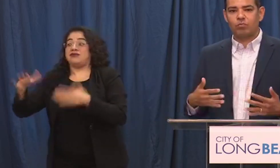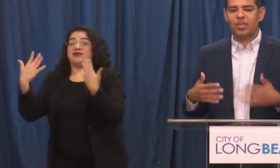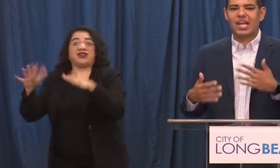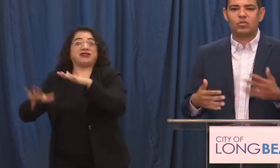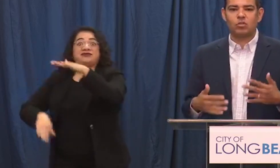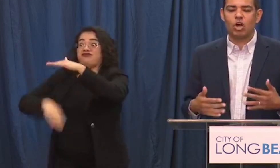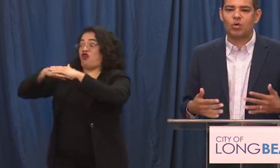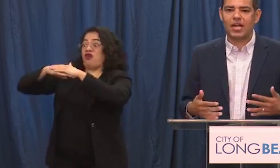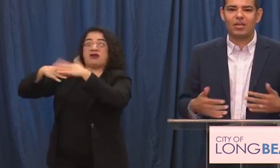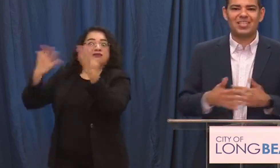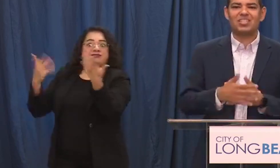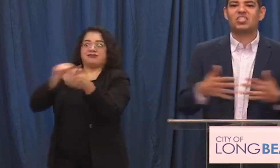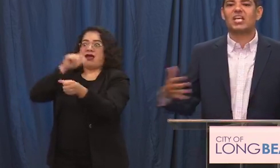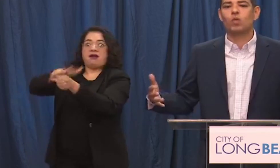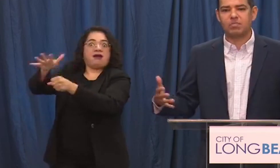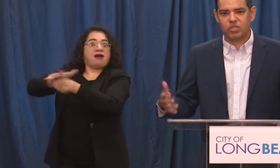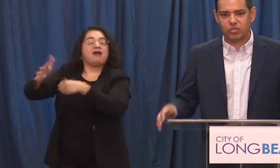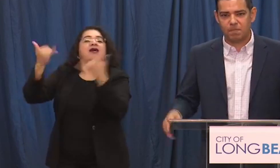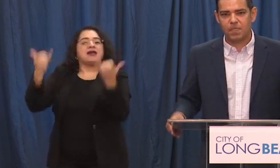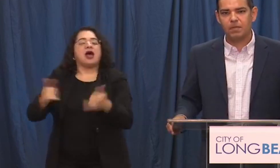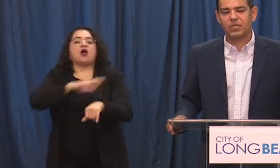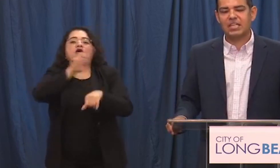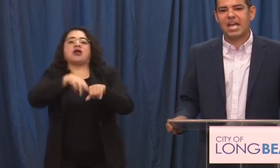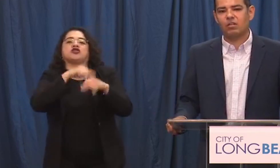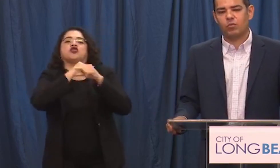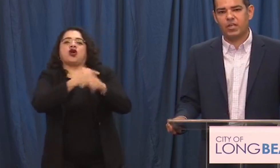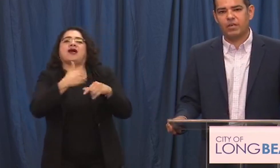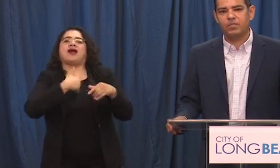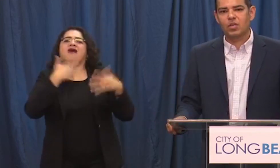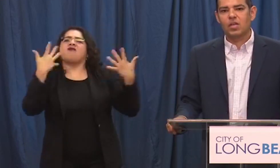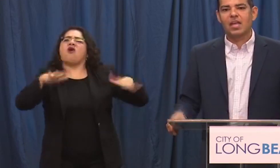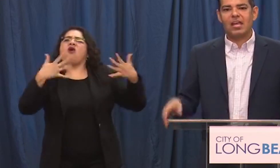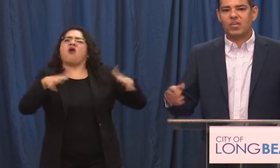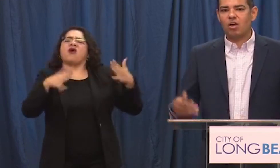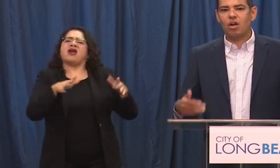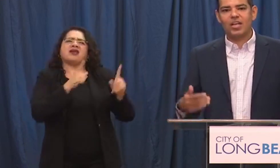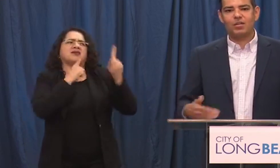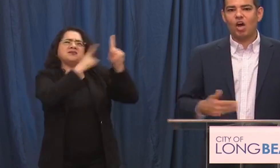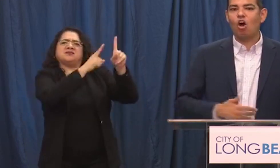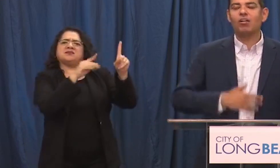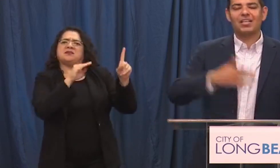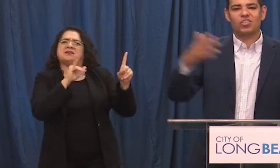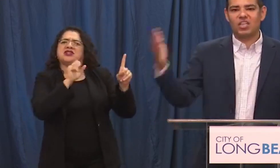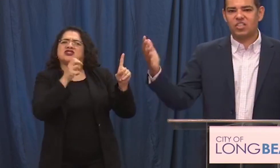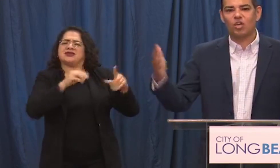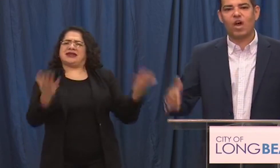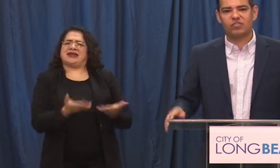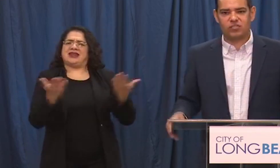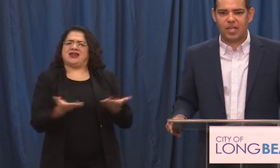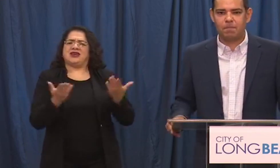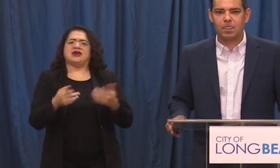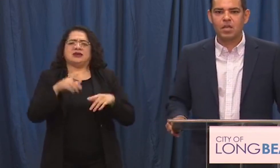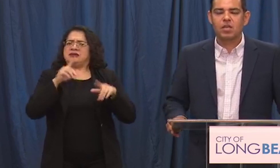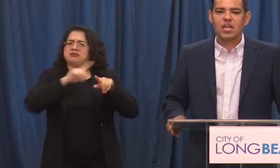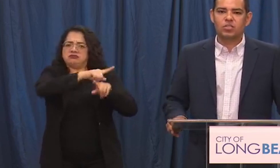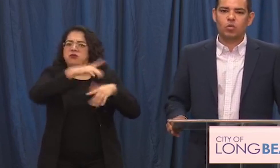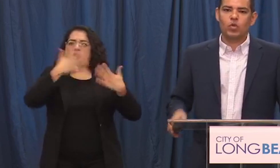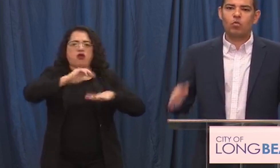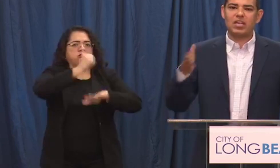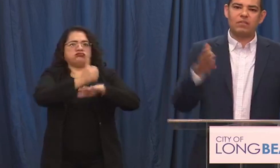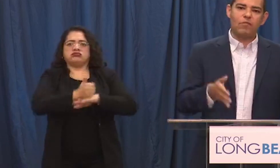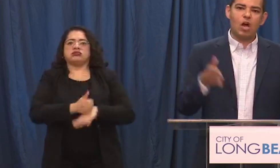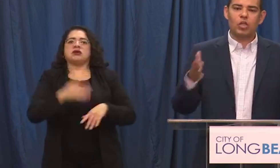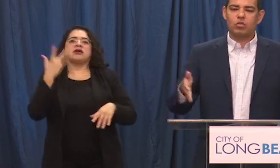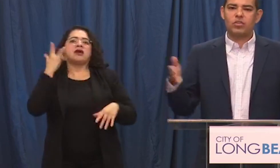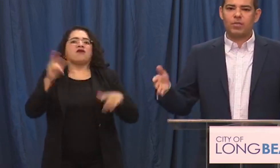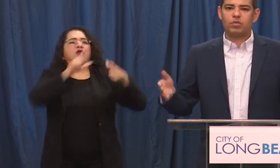gets approval. The National Guard right now has a statewide mission in California and they are in all cities across the state and so